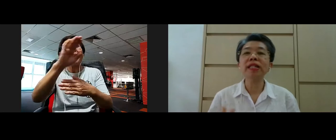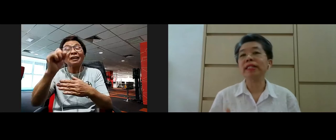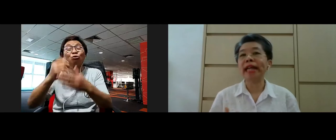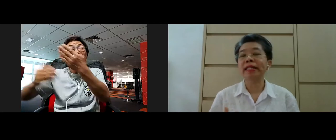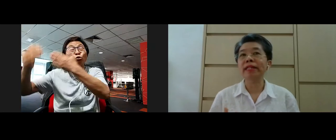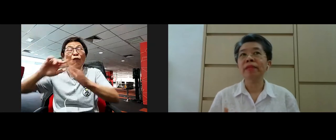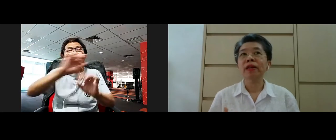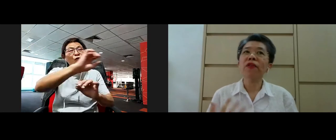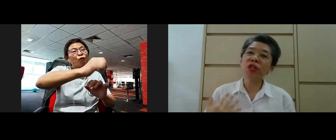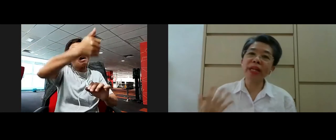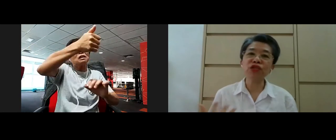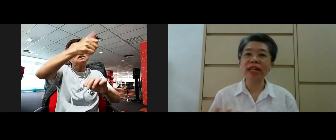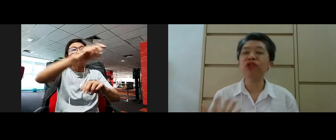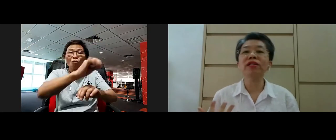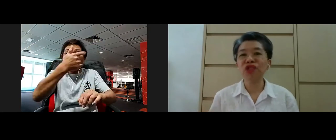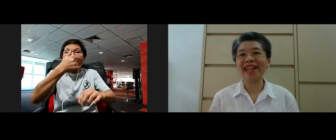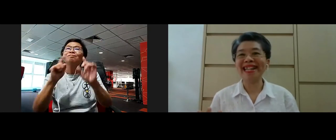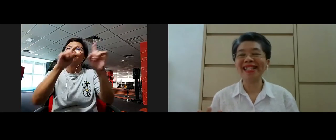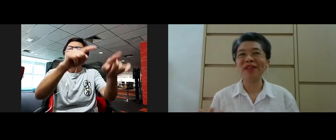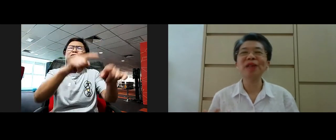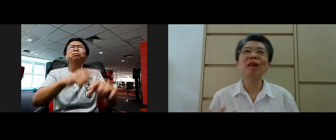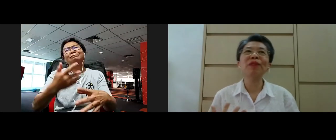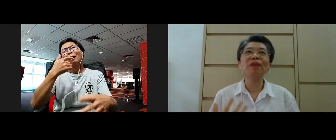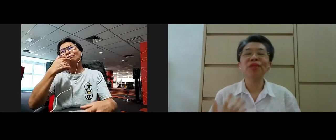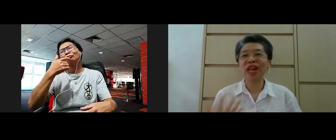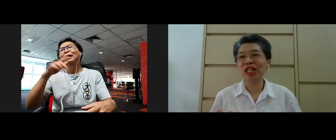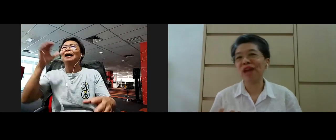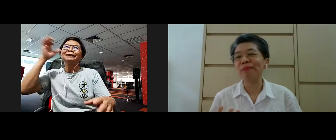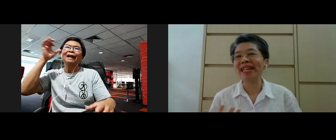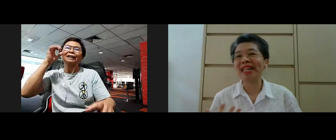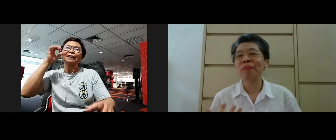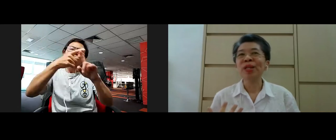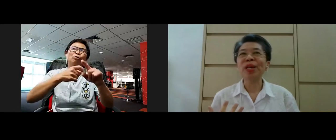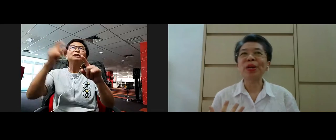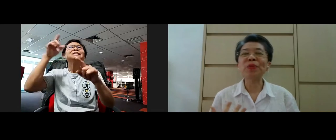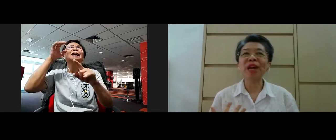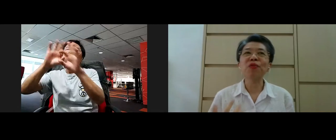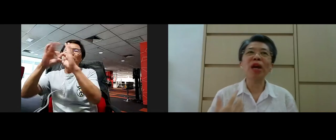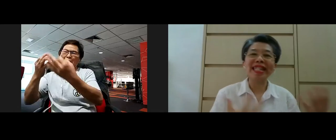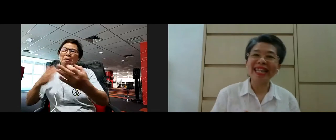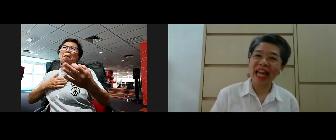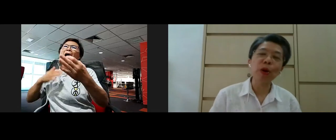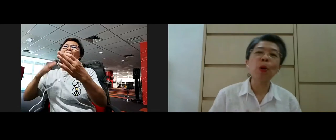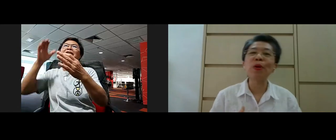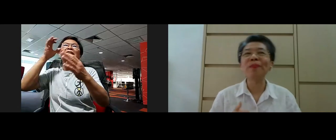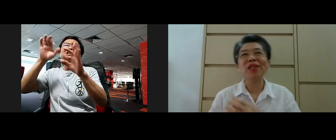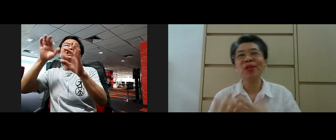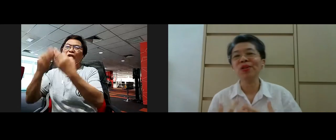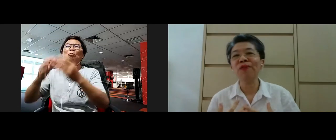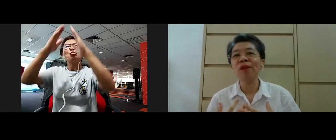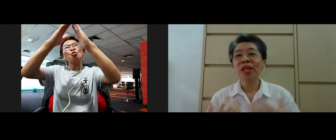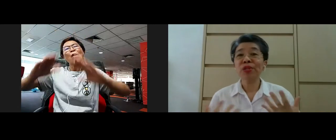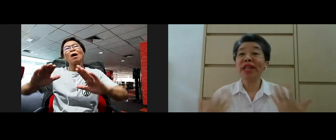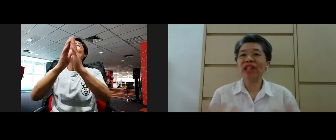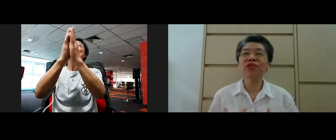first attended. Of course, being traditional Chinese, right? Coming from Chinese family, you know, we have Guan Yin at home, and